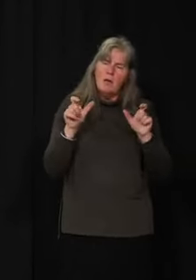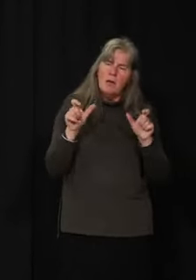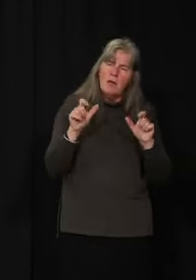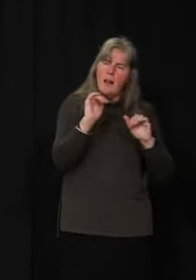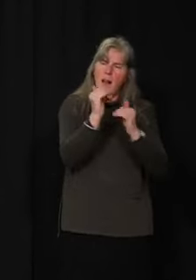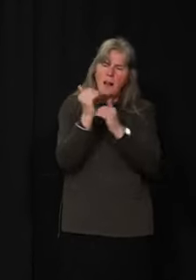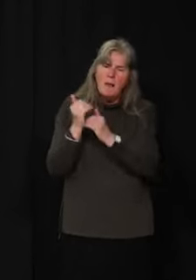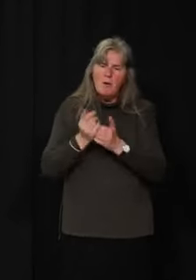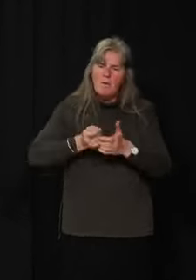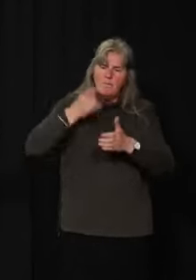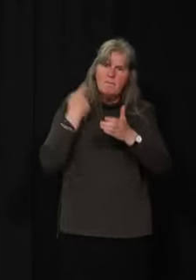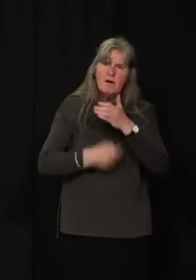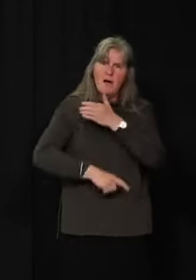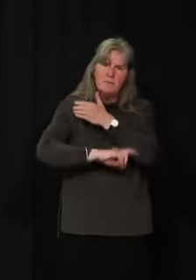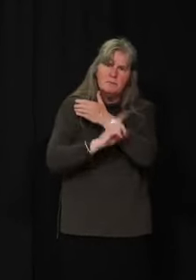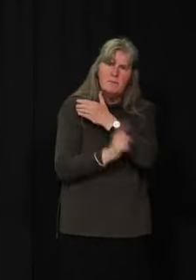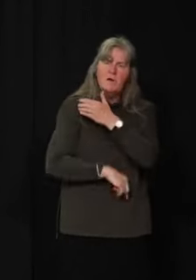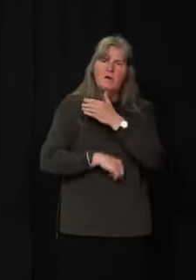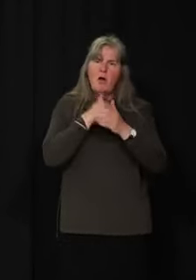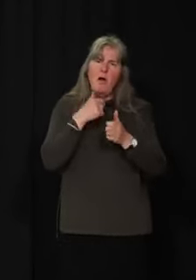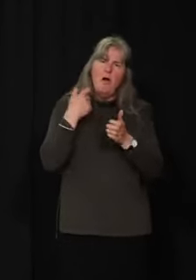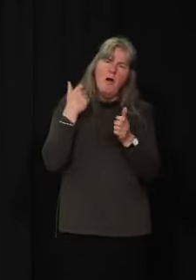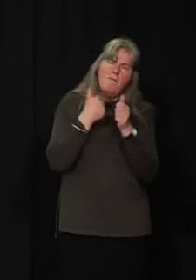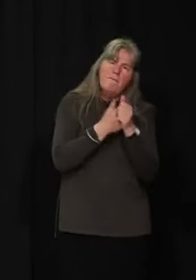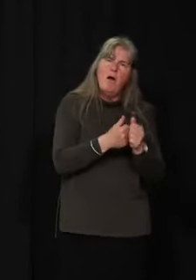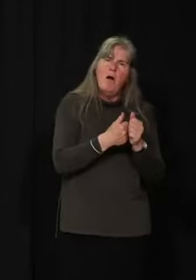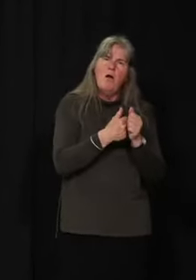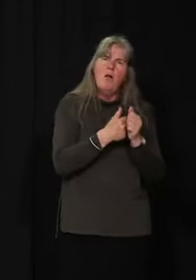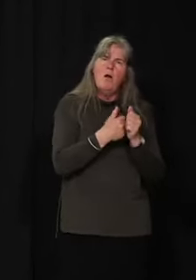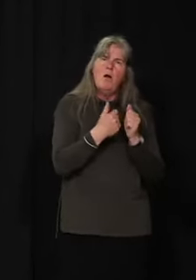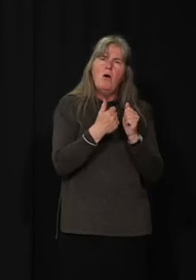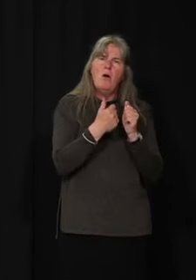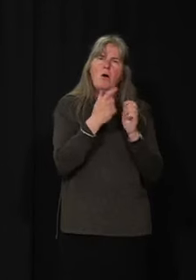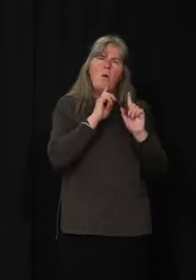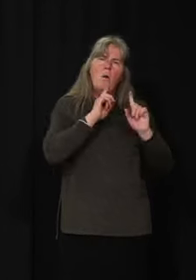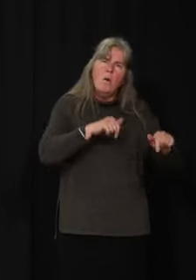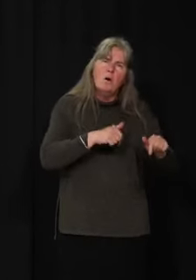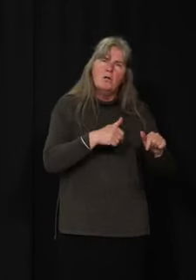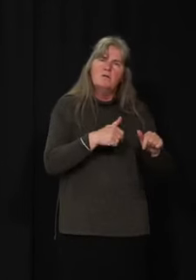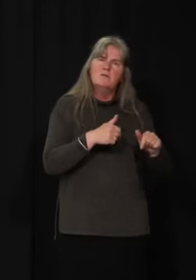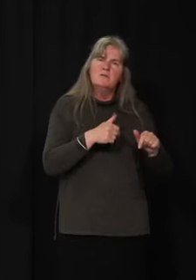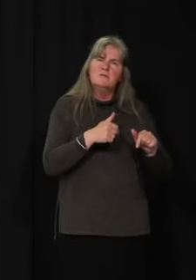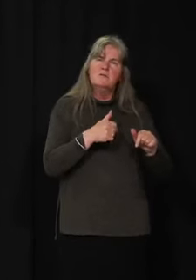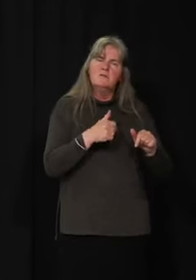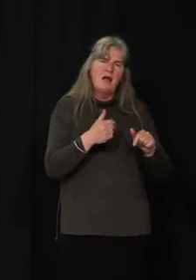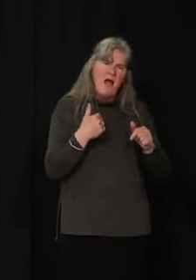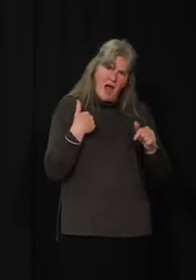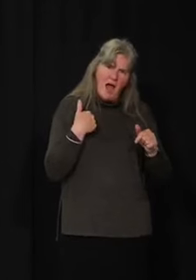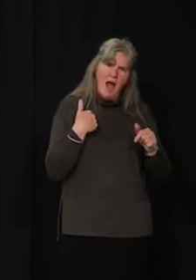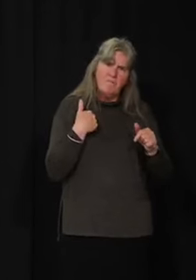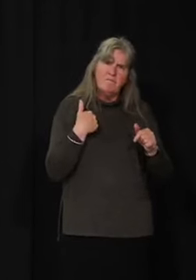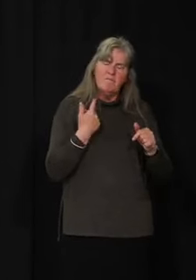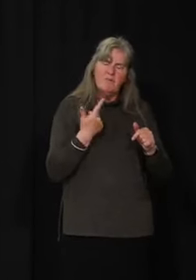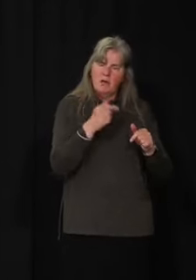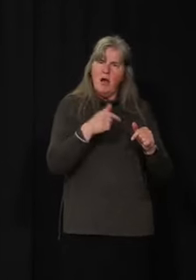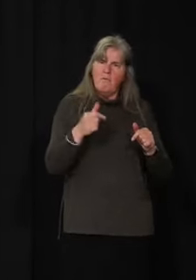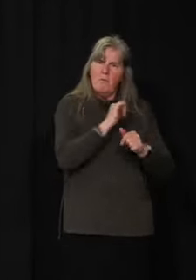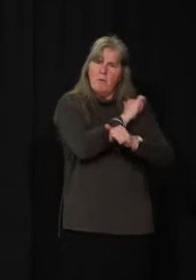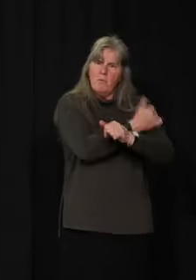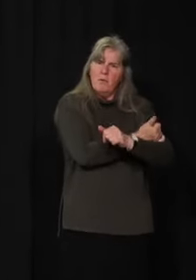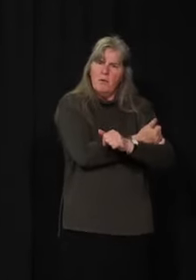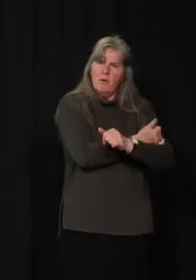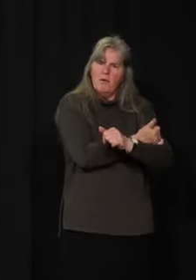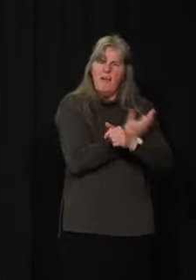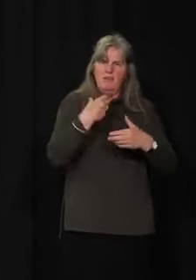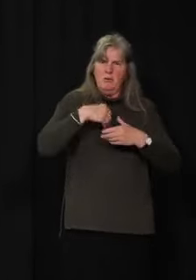fines for not following the orders, that kind of stuff. It is... It's a key component of our response to the pandemic. There's no